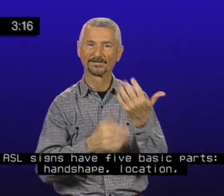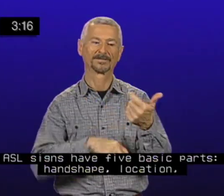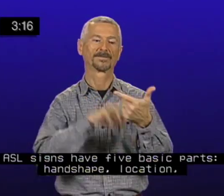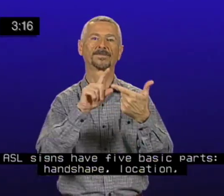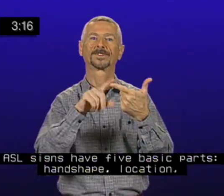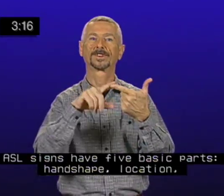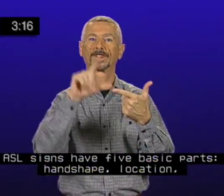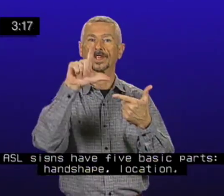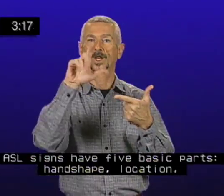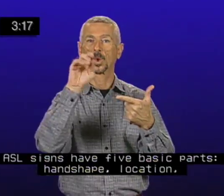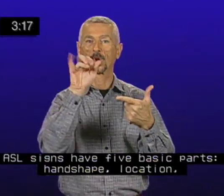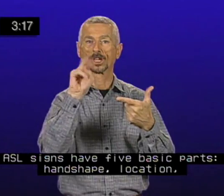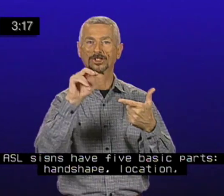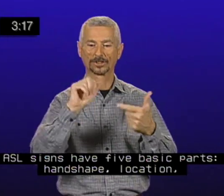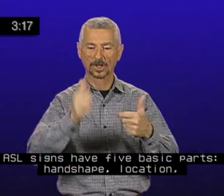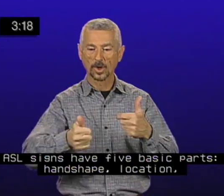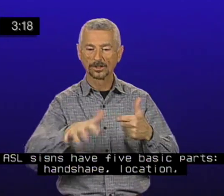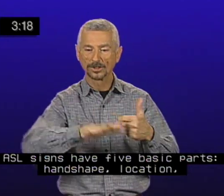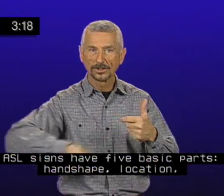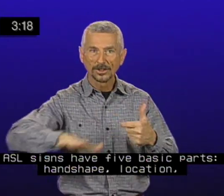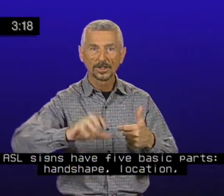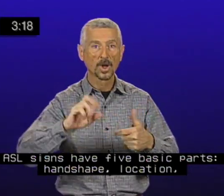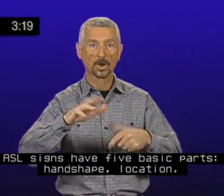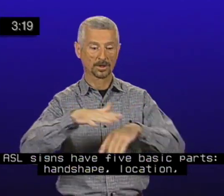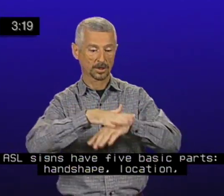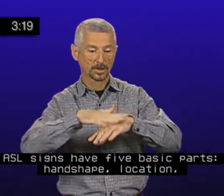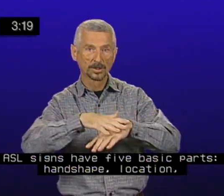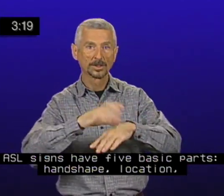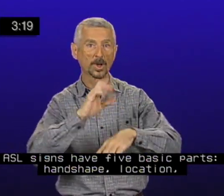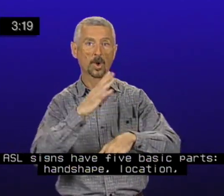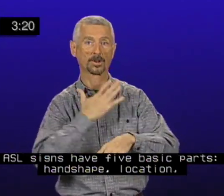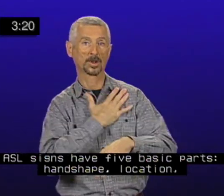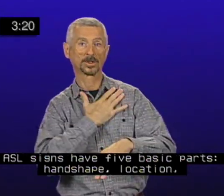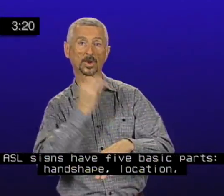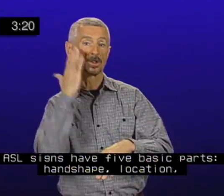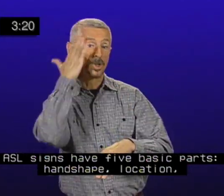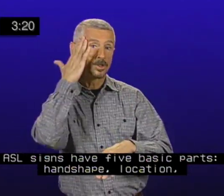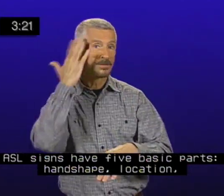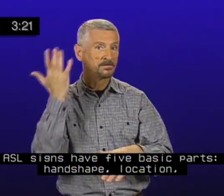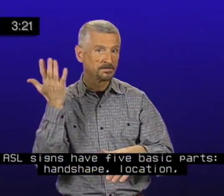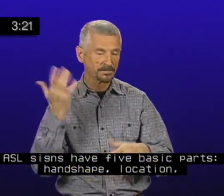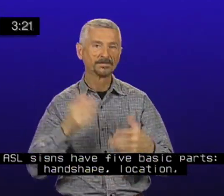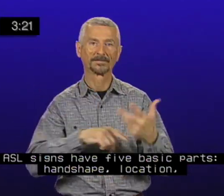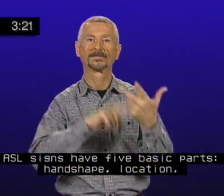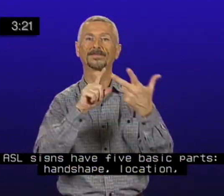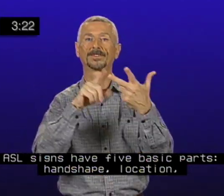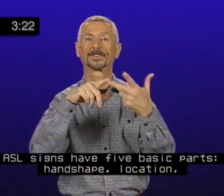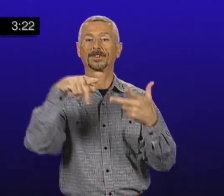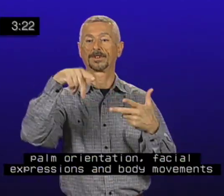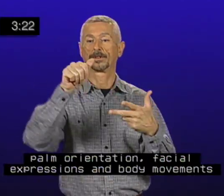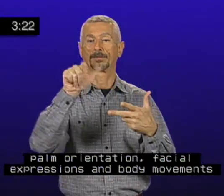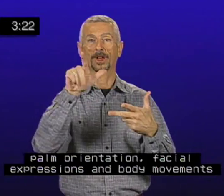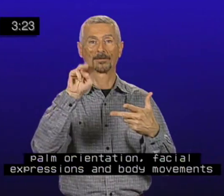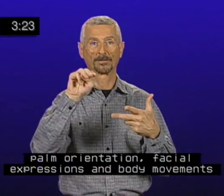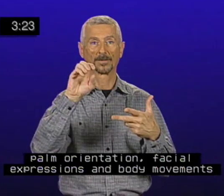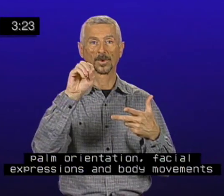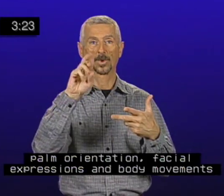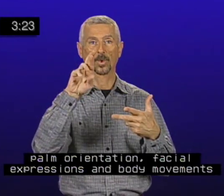Hand shape, location, palm orientation,